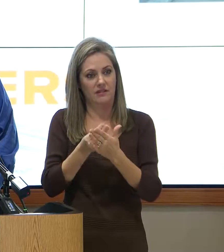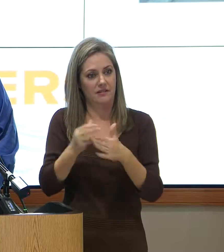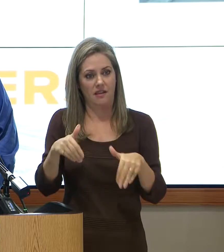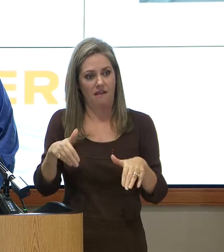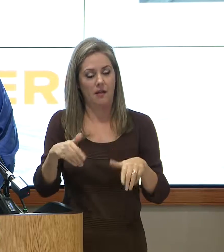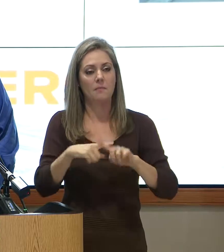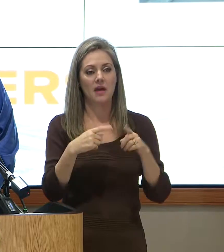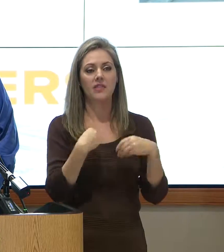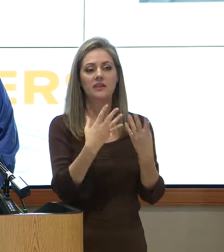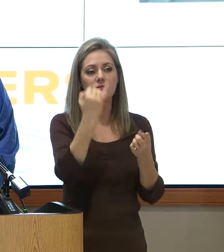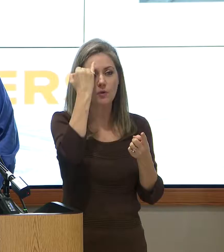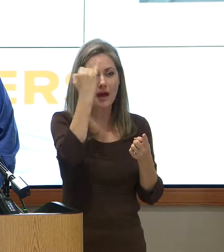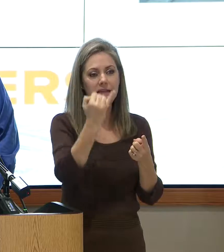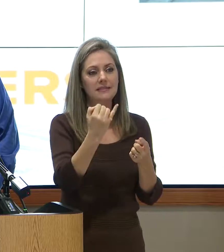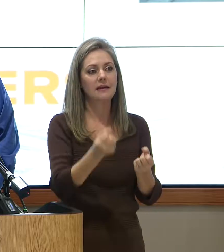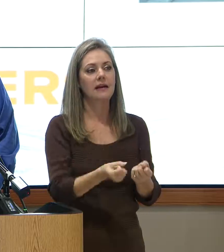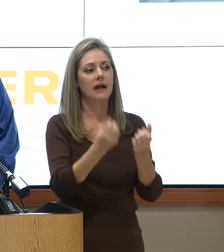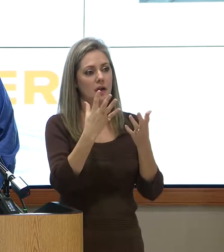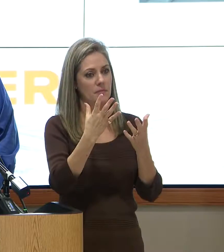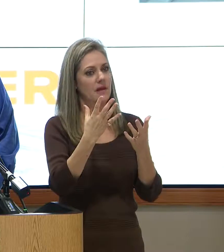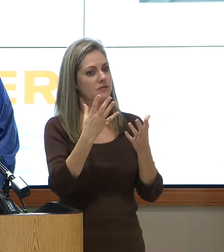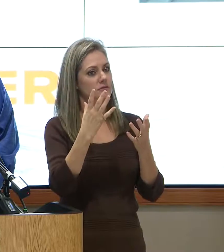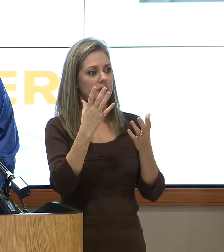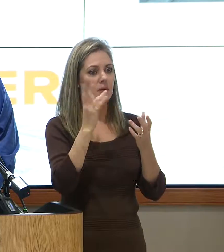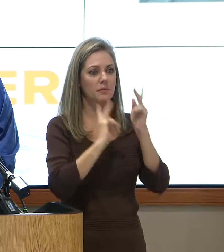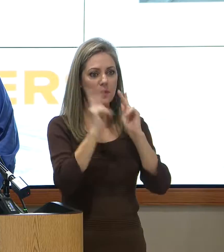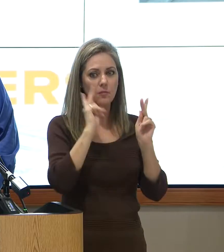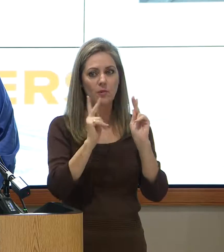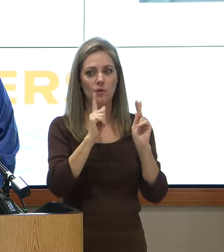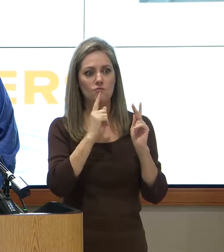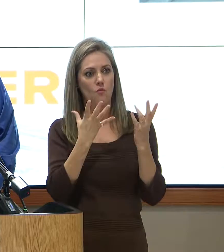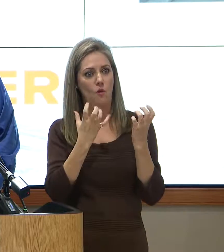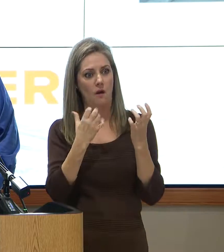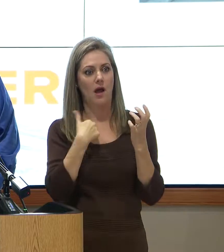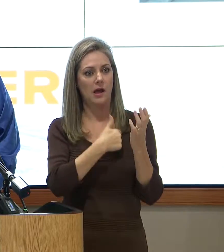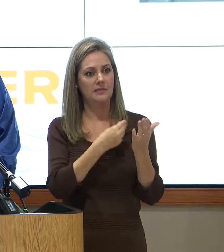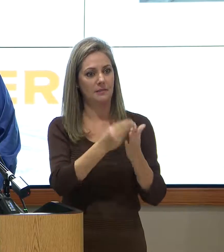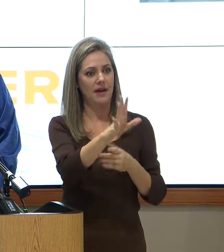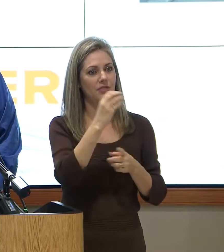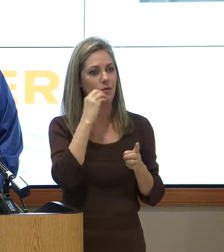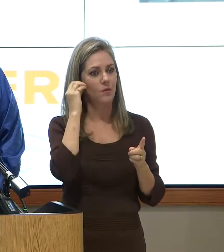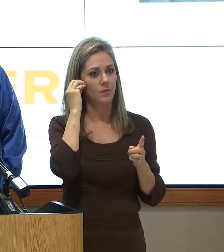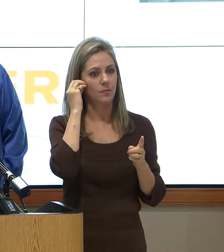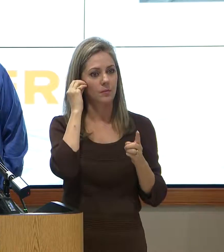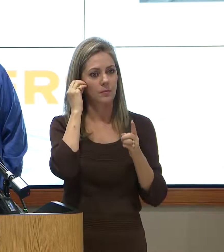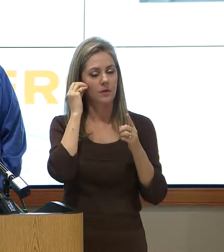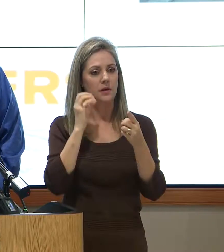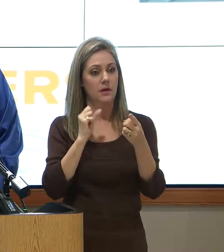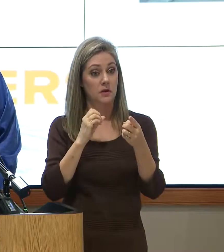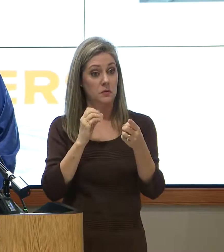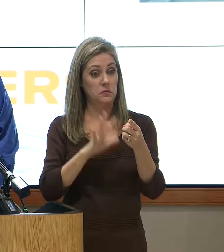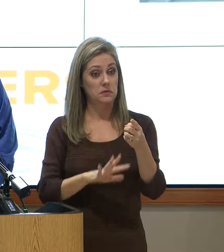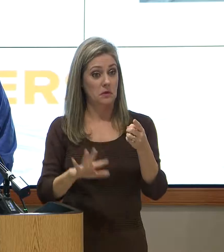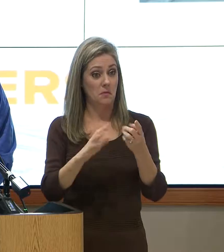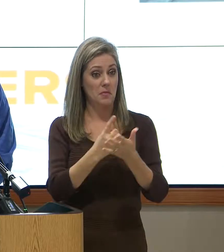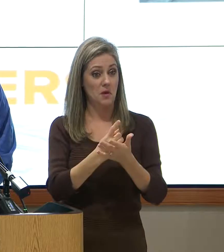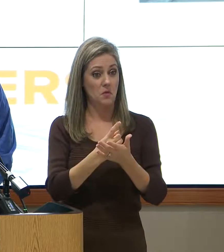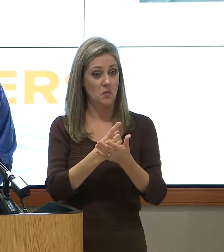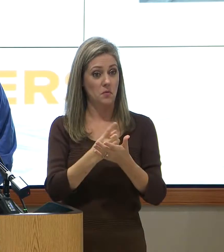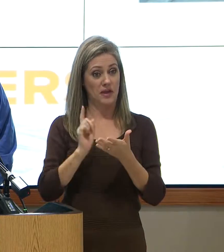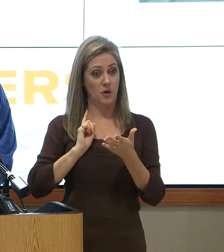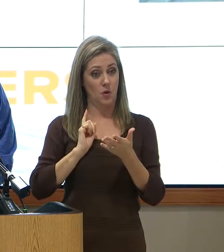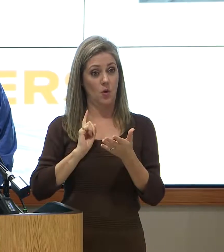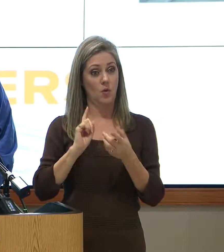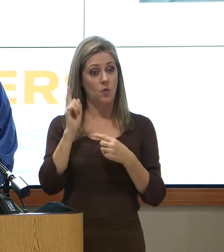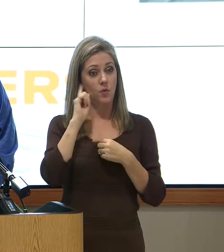sort of kind of gives you an idea of the amount of interest that's currently out there in our buyout program. Absolutely. And so maybe about a week ago or so we